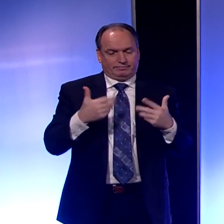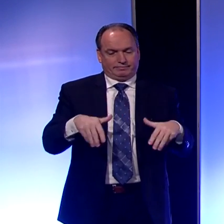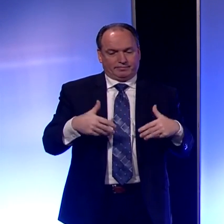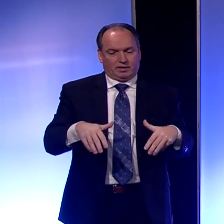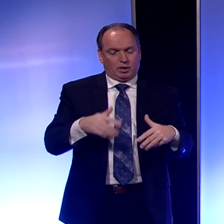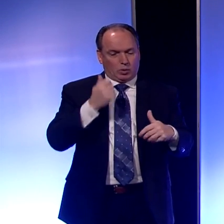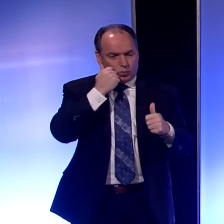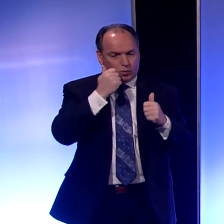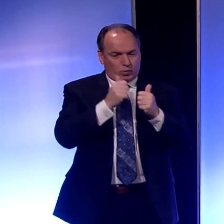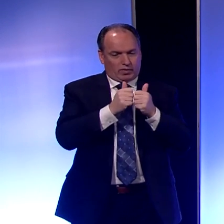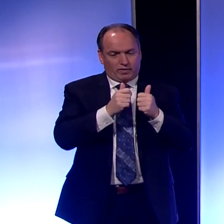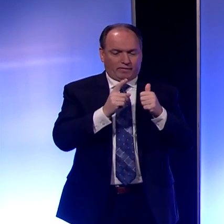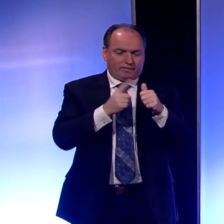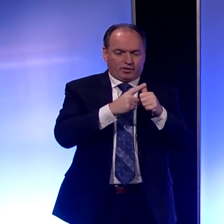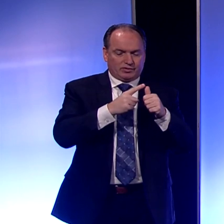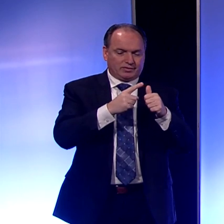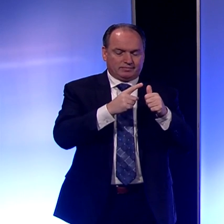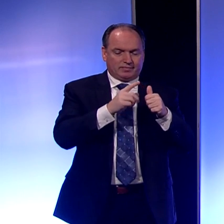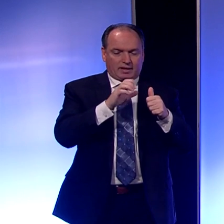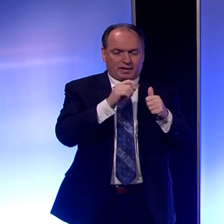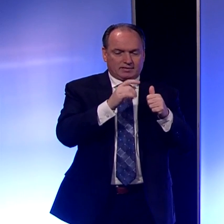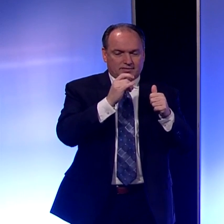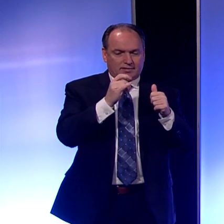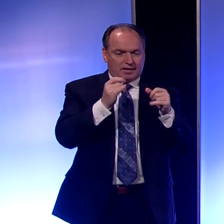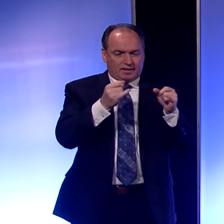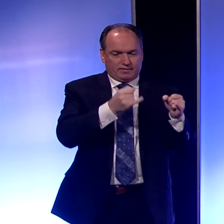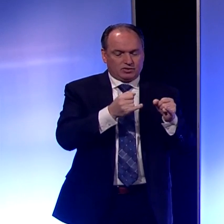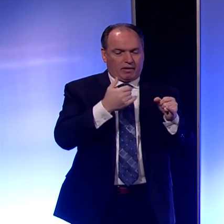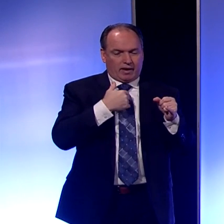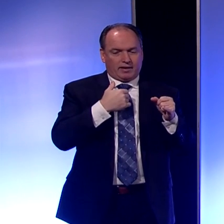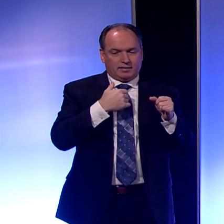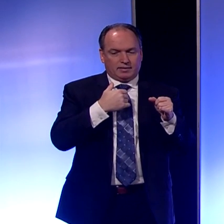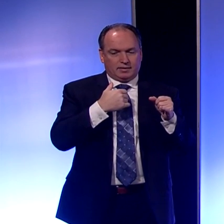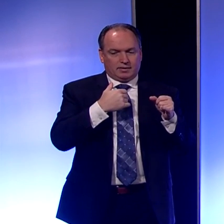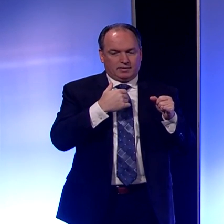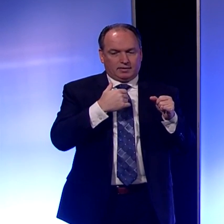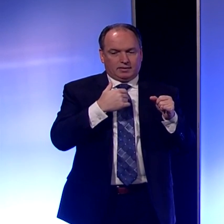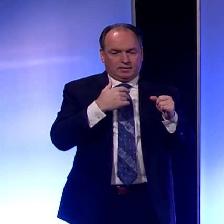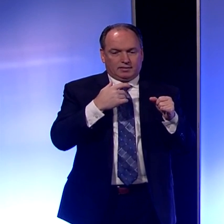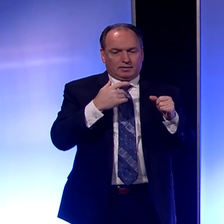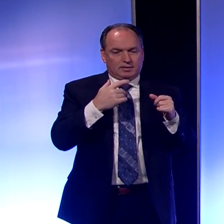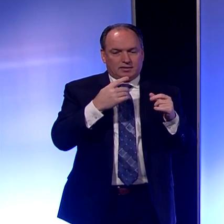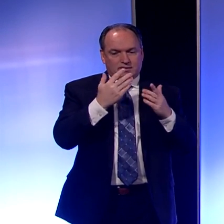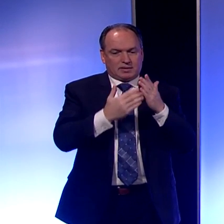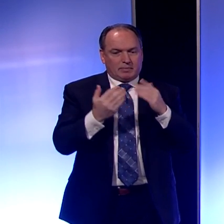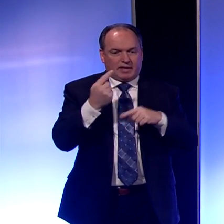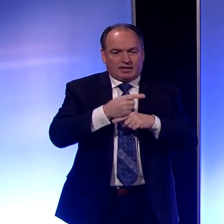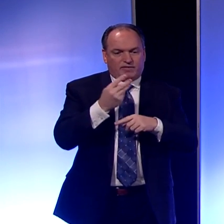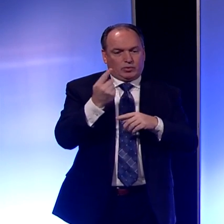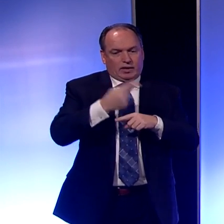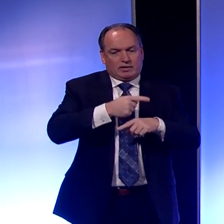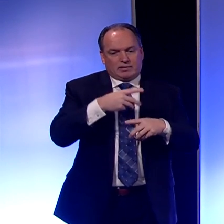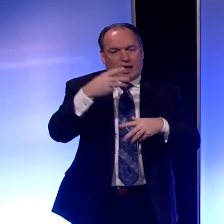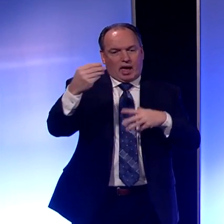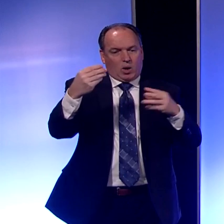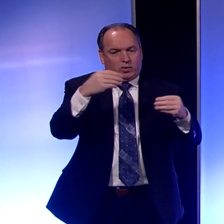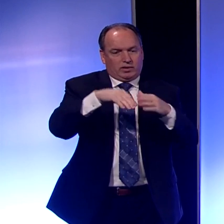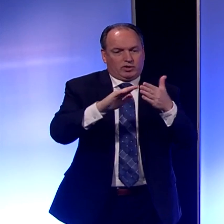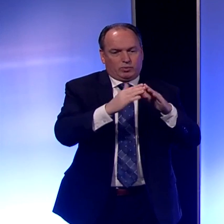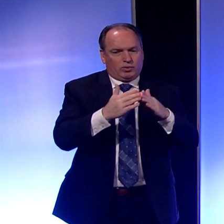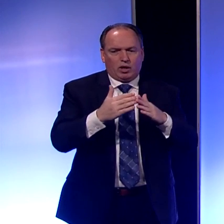the first case of the guy had or the individual had a couple of days where they were out in the community. So is there anything being done? Like if I